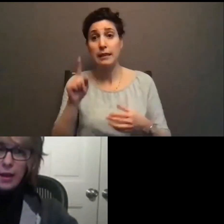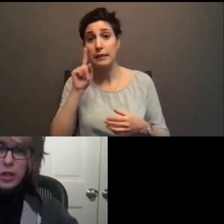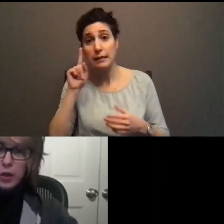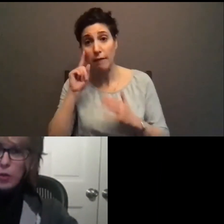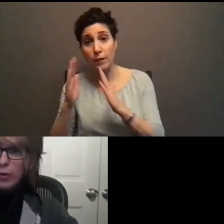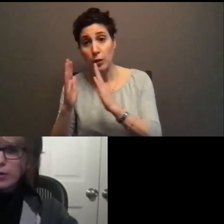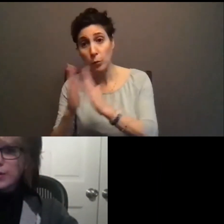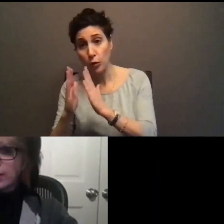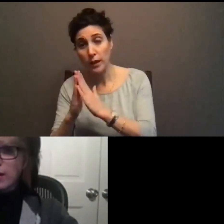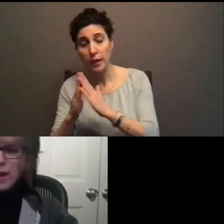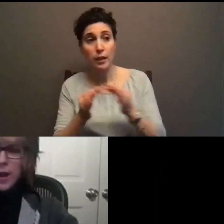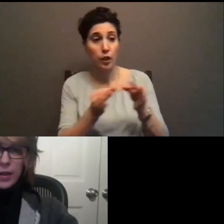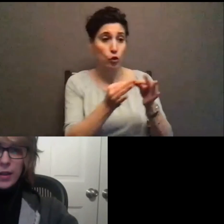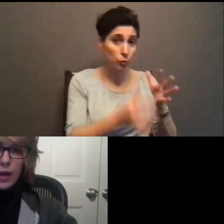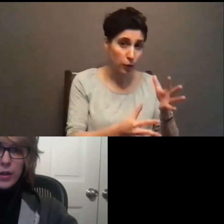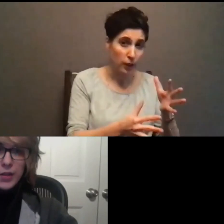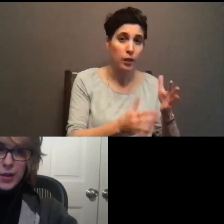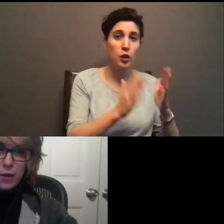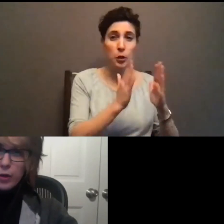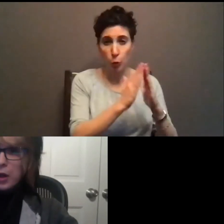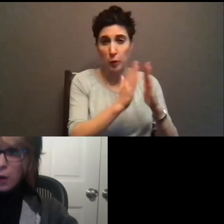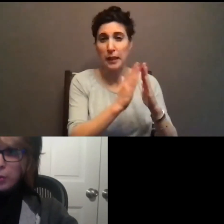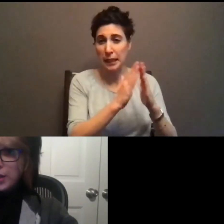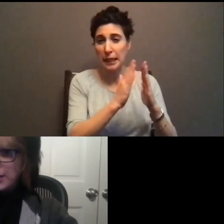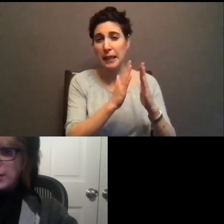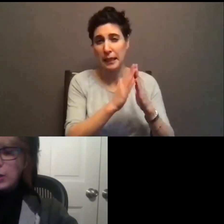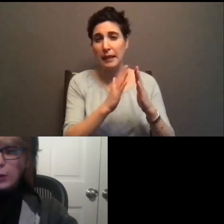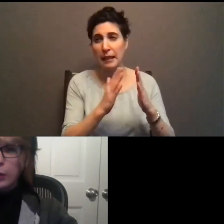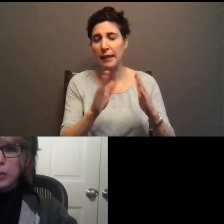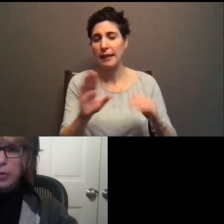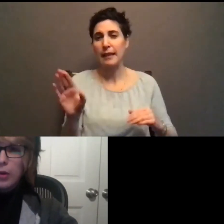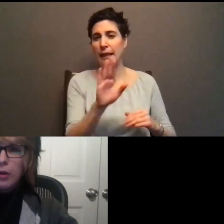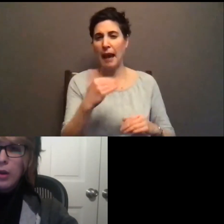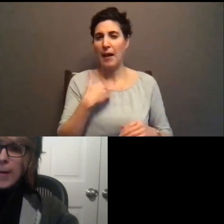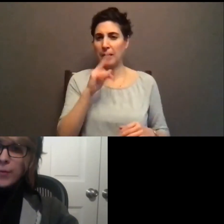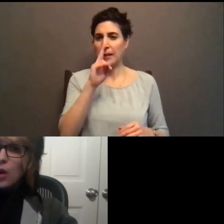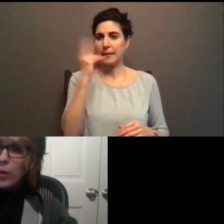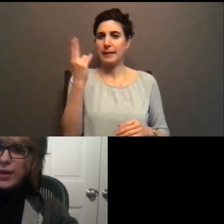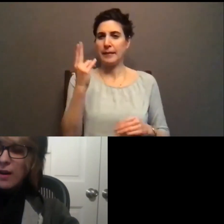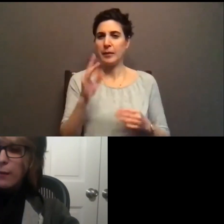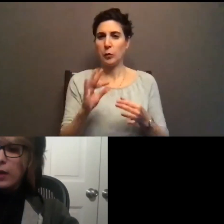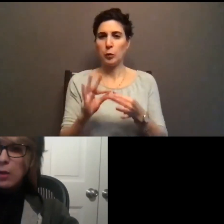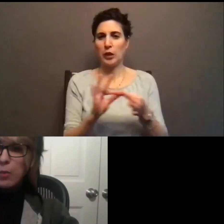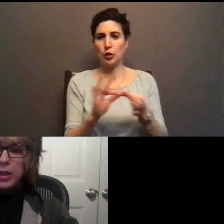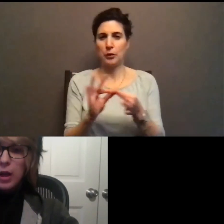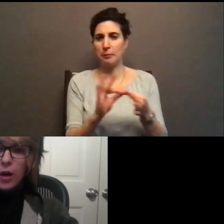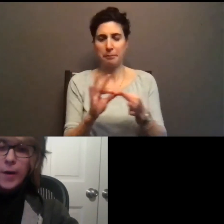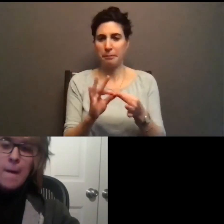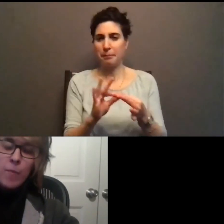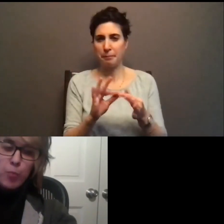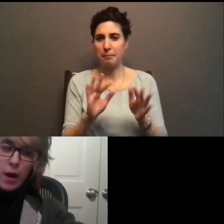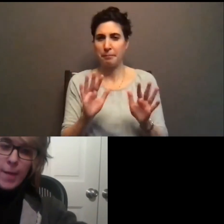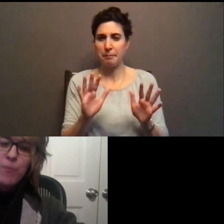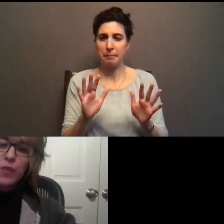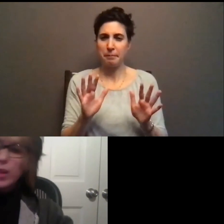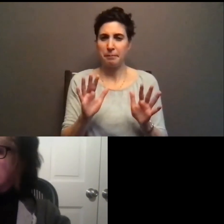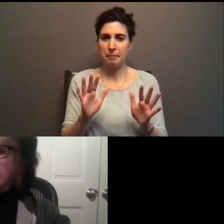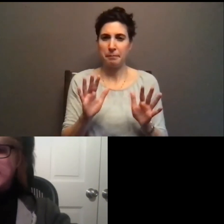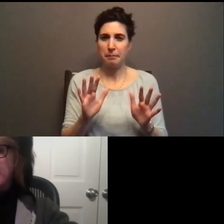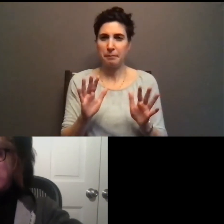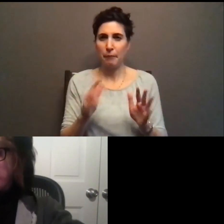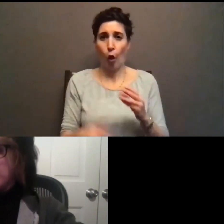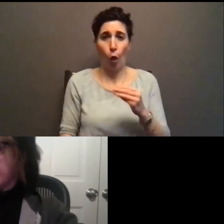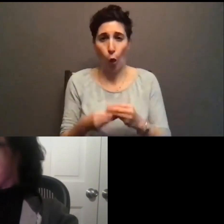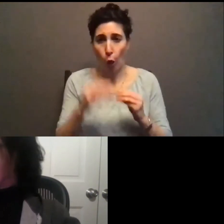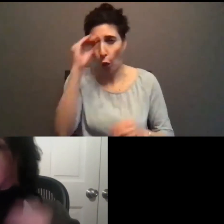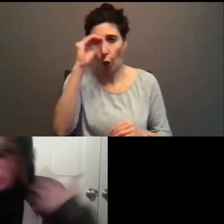and interpreters. And it's not necessarily our place that's hearing people to always have an opinion on, but we